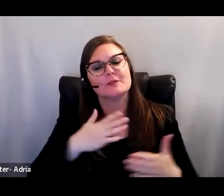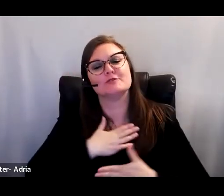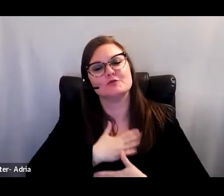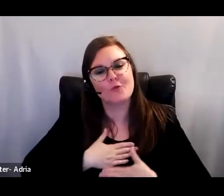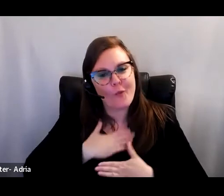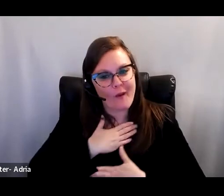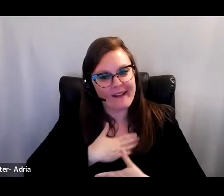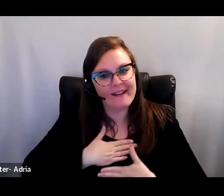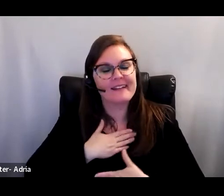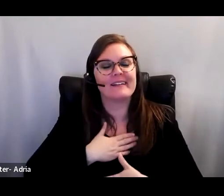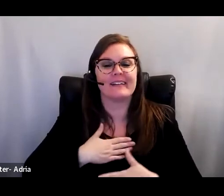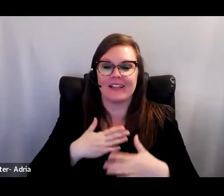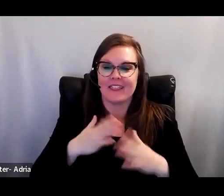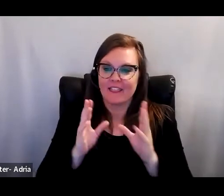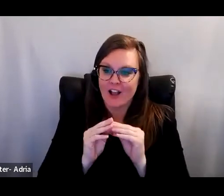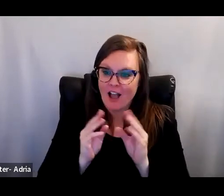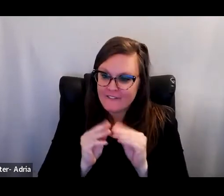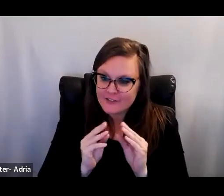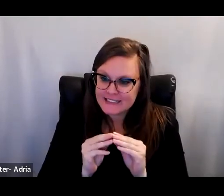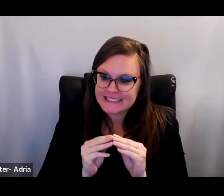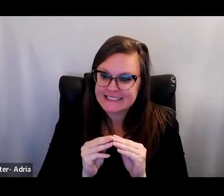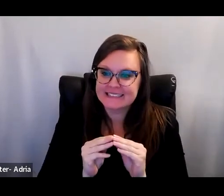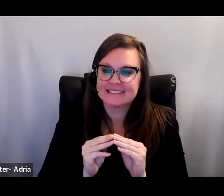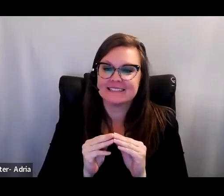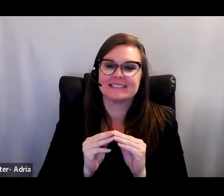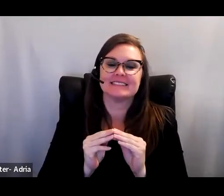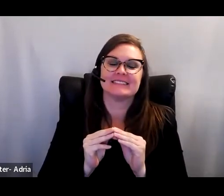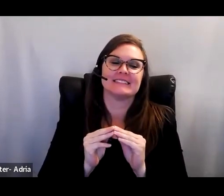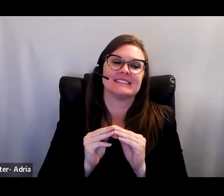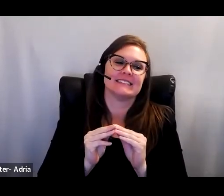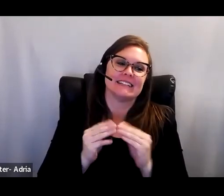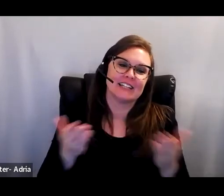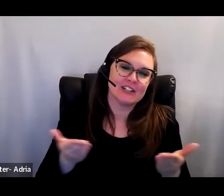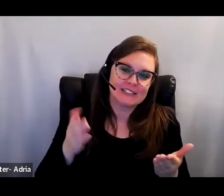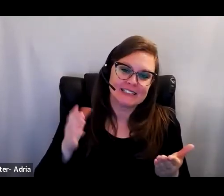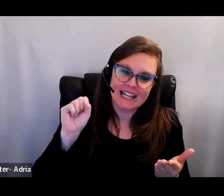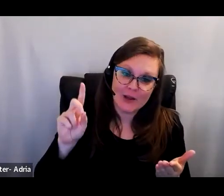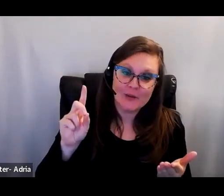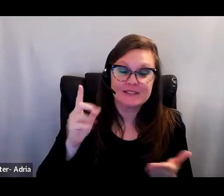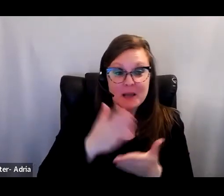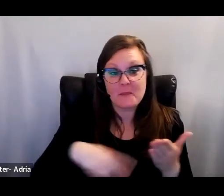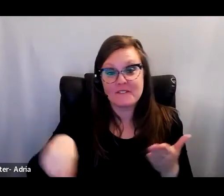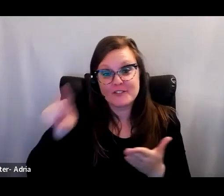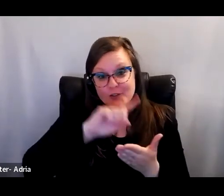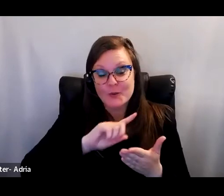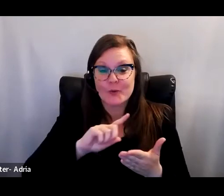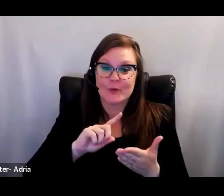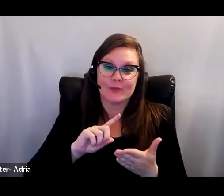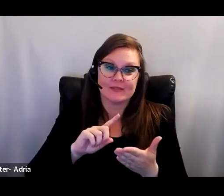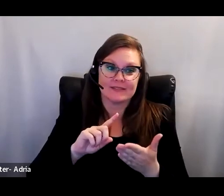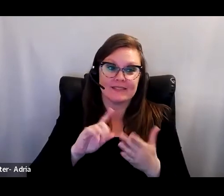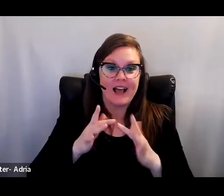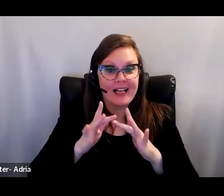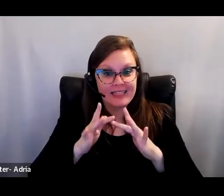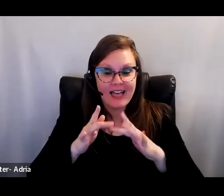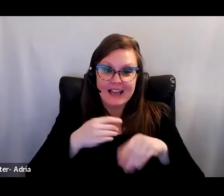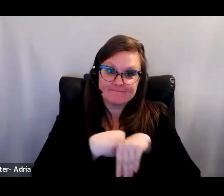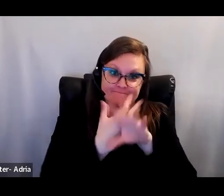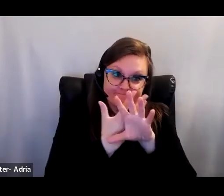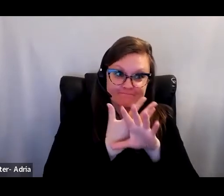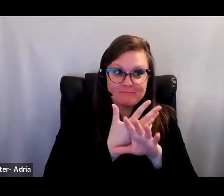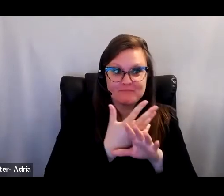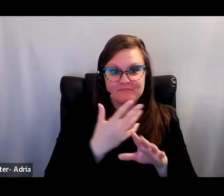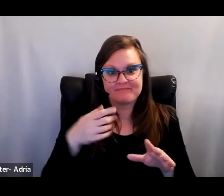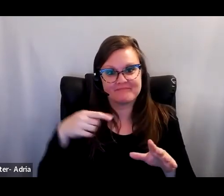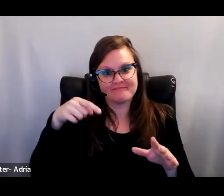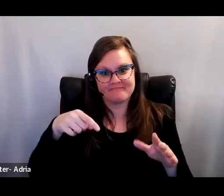far and enjoying being together here in San Diego and for those of you online, enjoying being together in our virtual conference space.